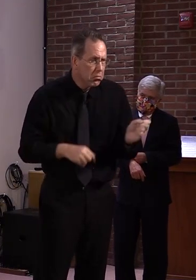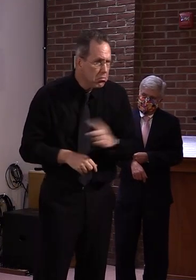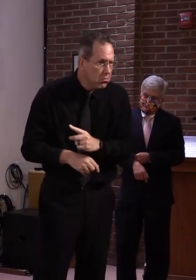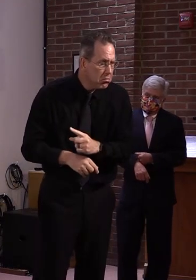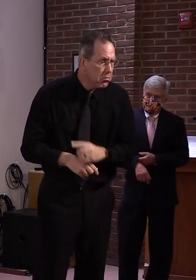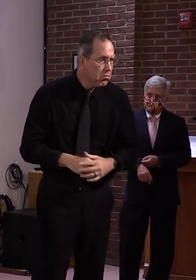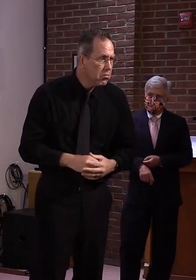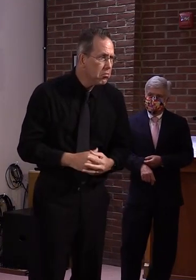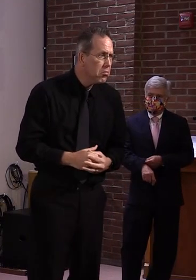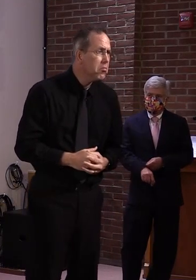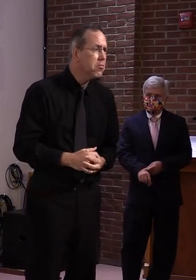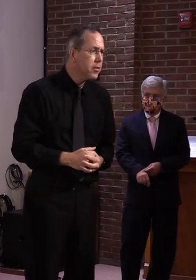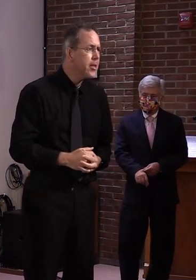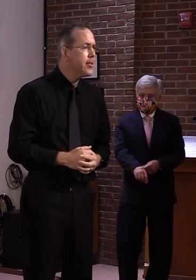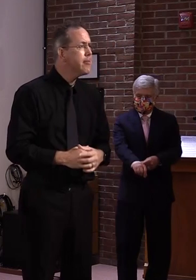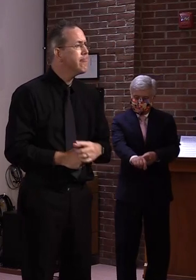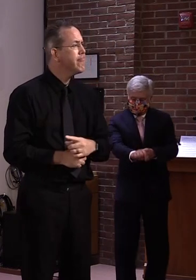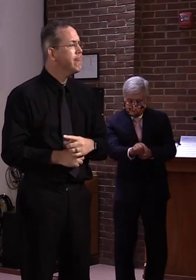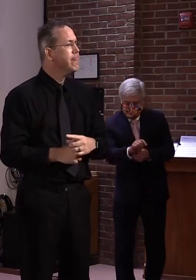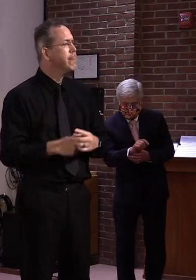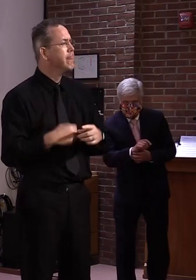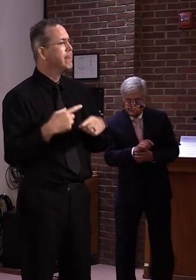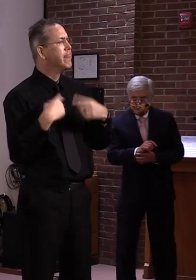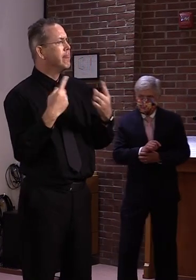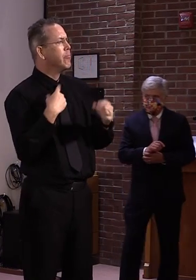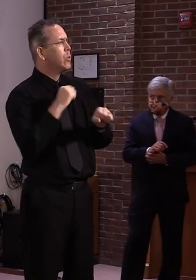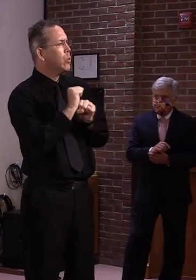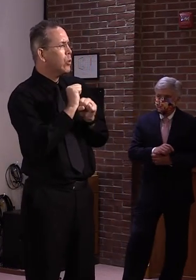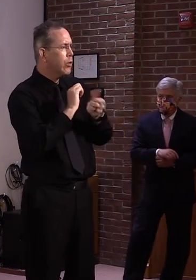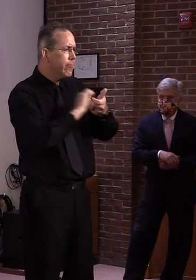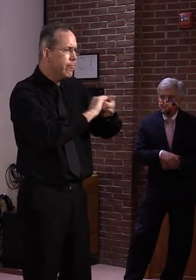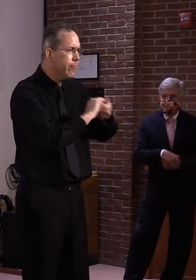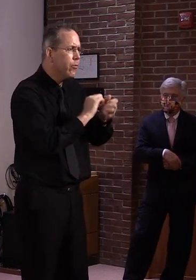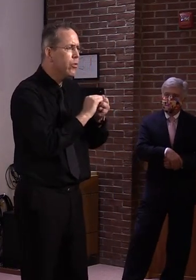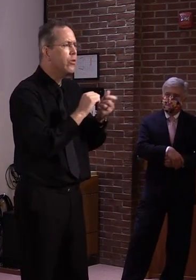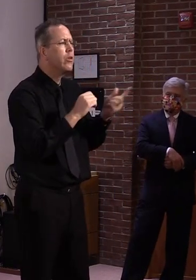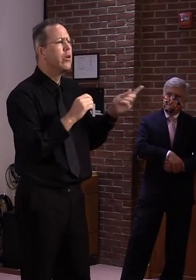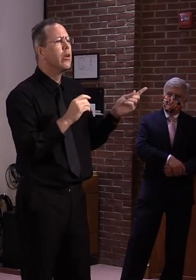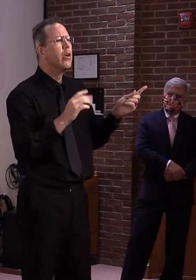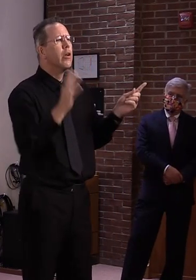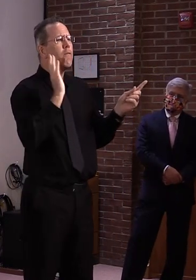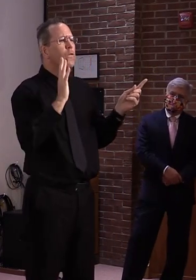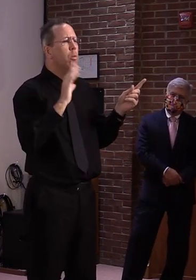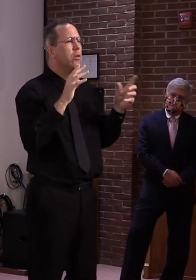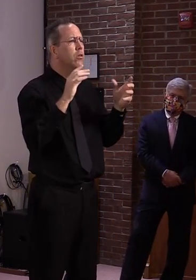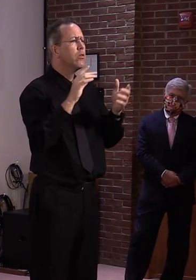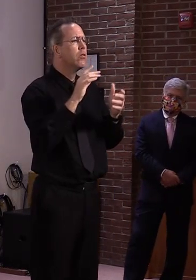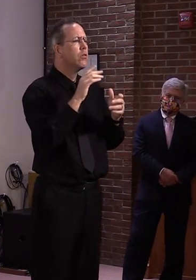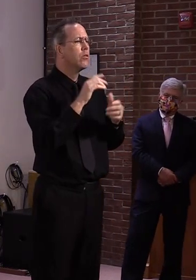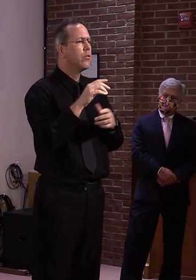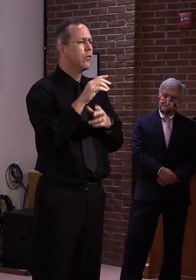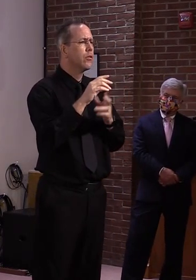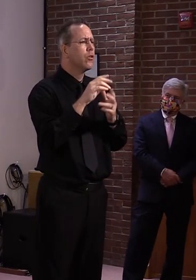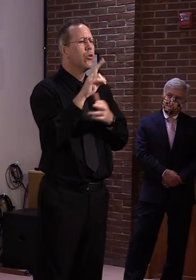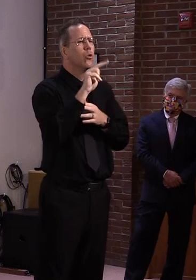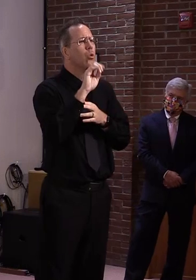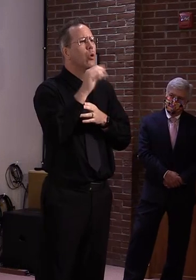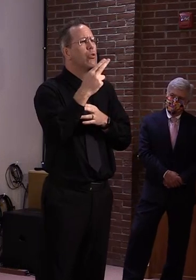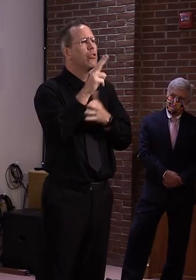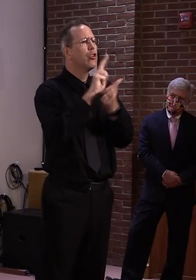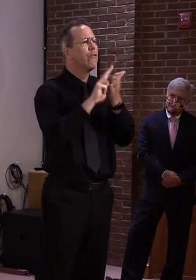Schneider, who is a former president of Norwich University, leading the charge, so to speak, and working with a